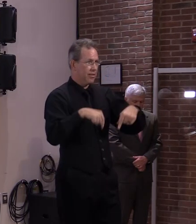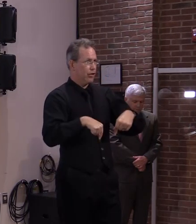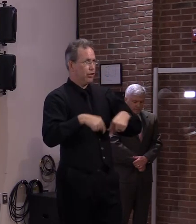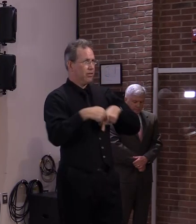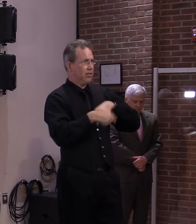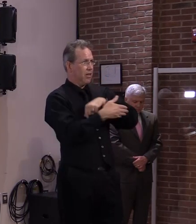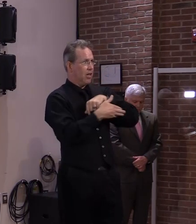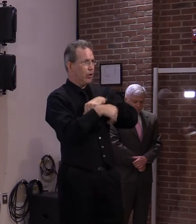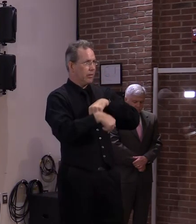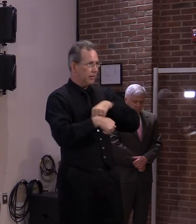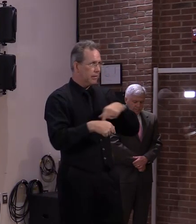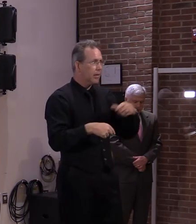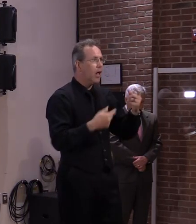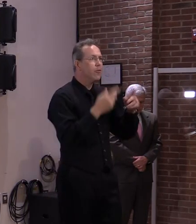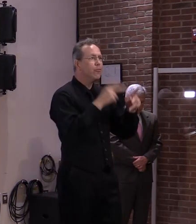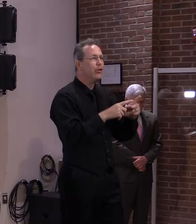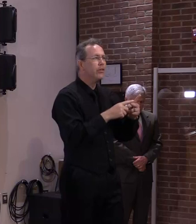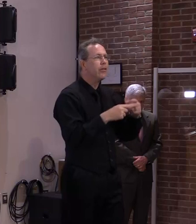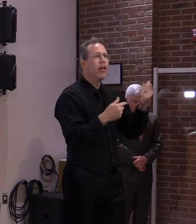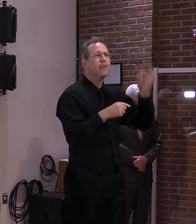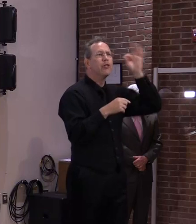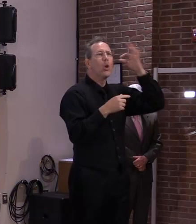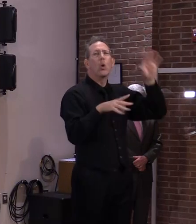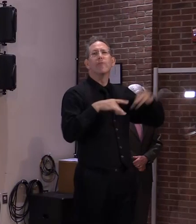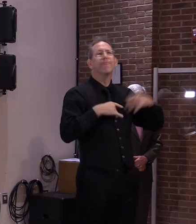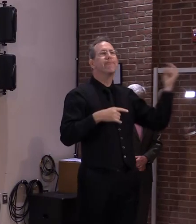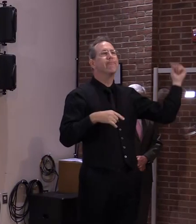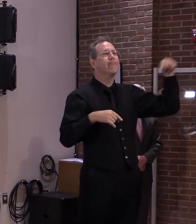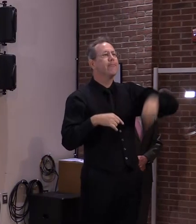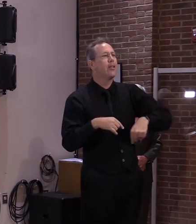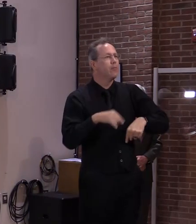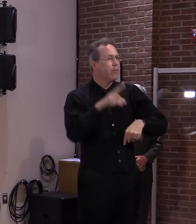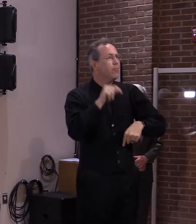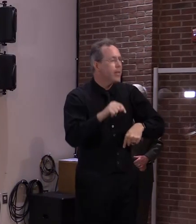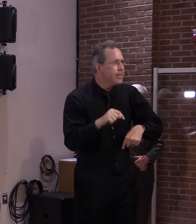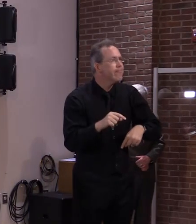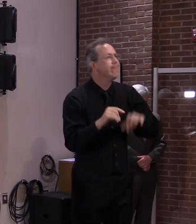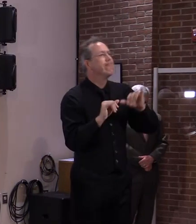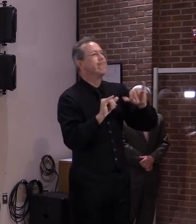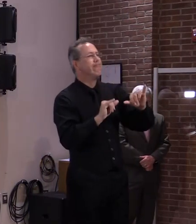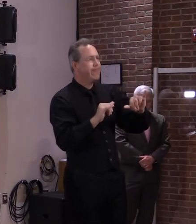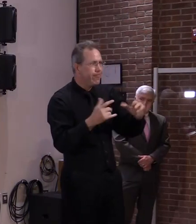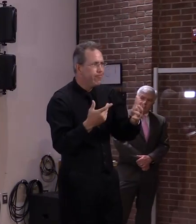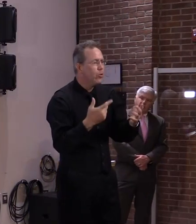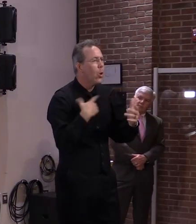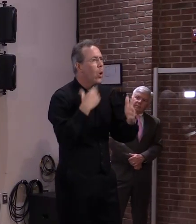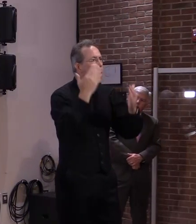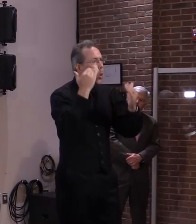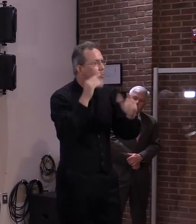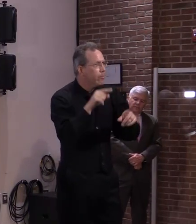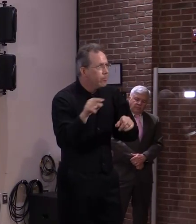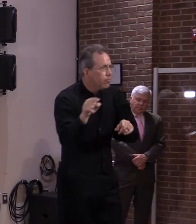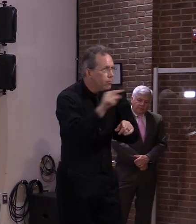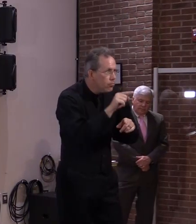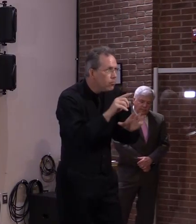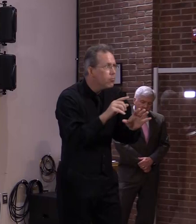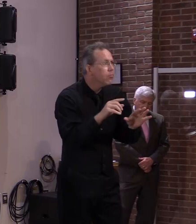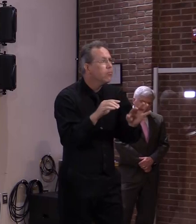on. Now, I'm hopeful we don't see more of this virus, but we have seen this show before.